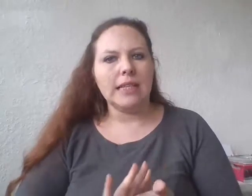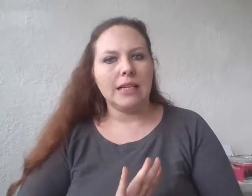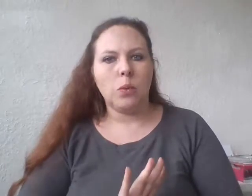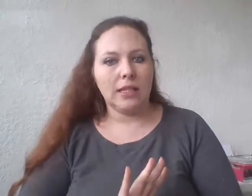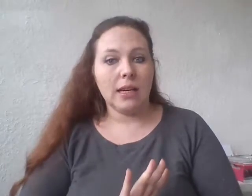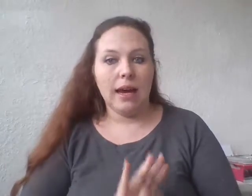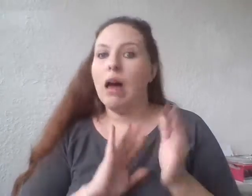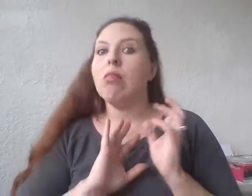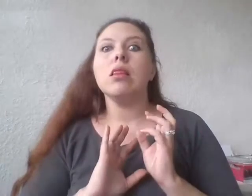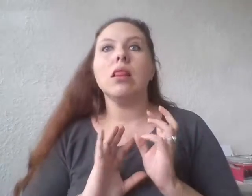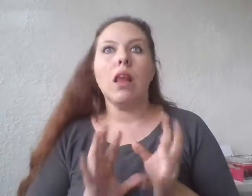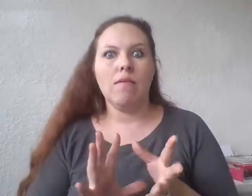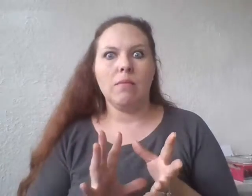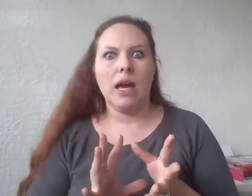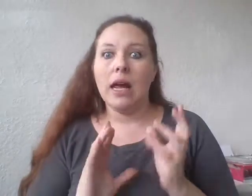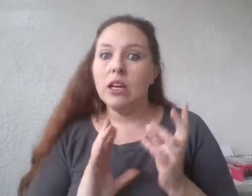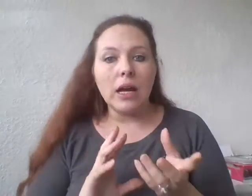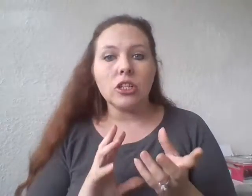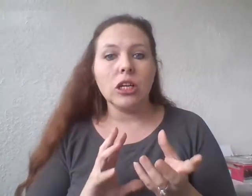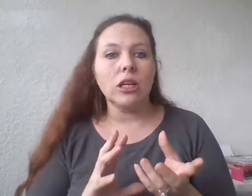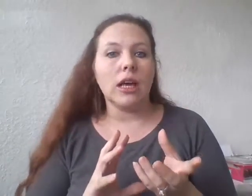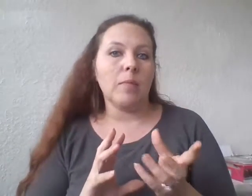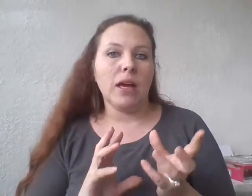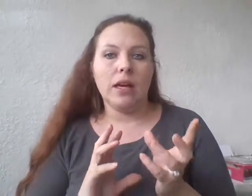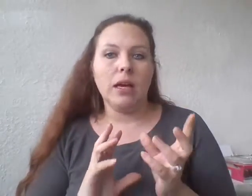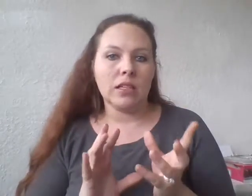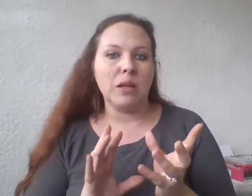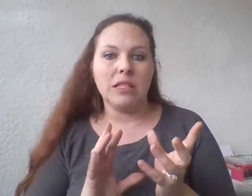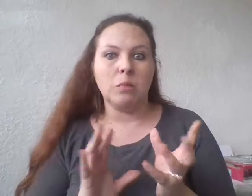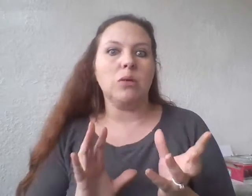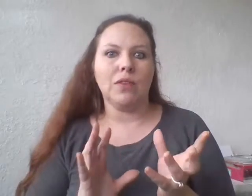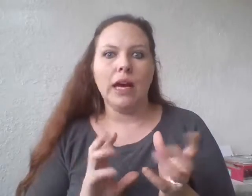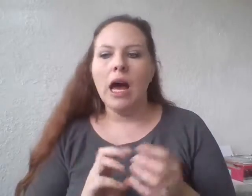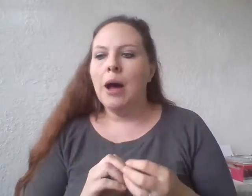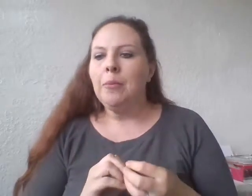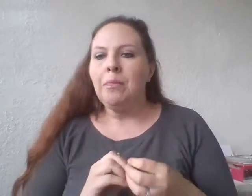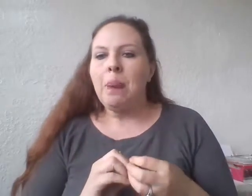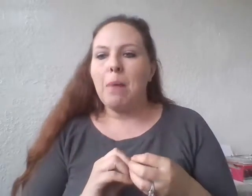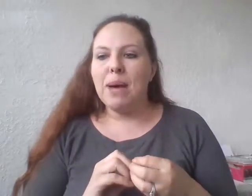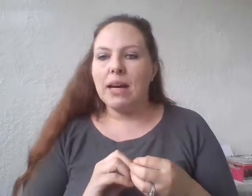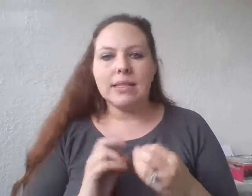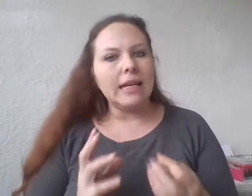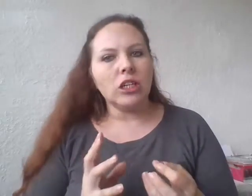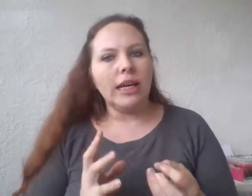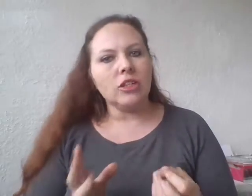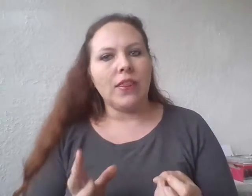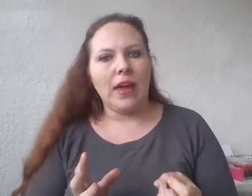last week tonight. Love the man. And you can actually look it up. He explains it beautifully. But essentially, here's the thing.